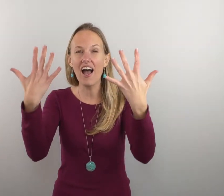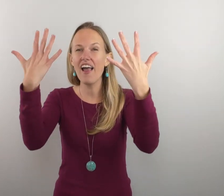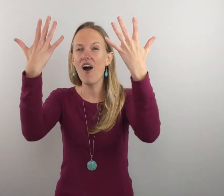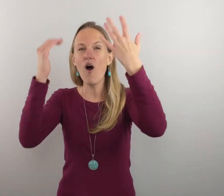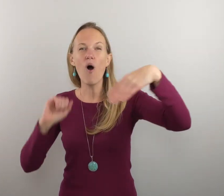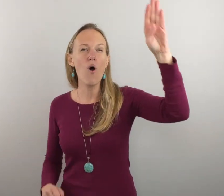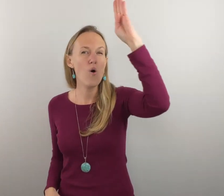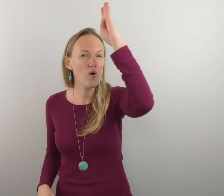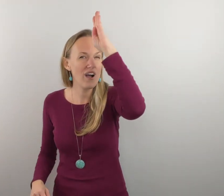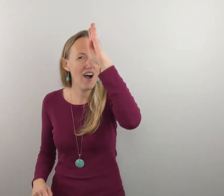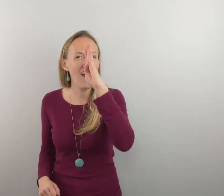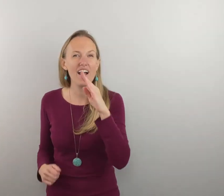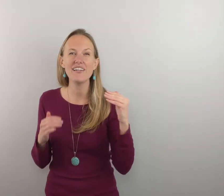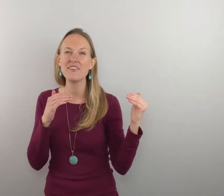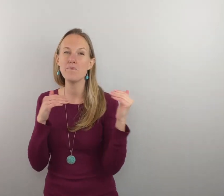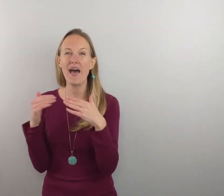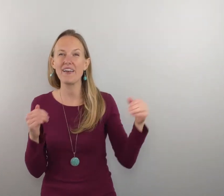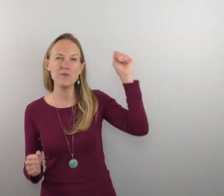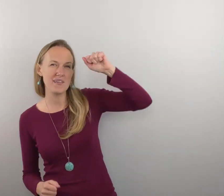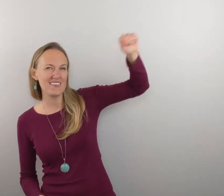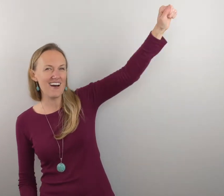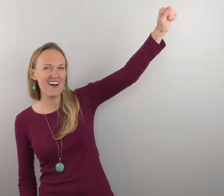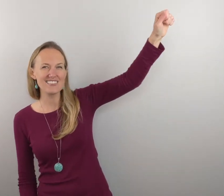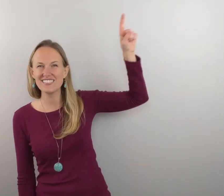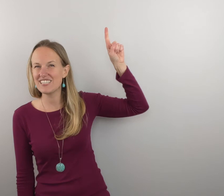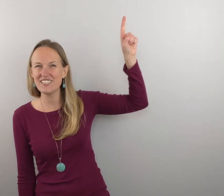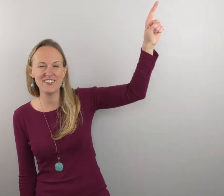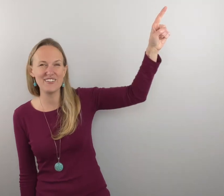oh god the battle belongs to you